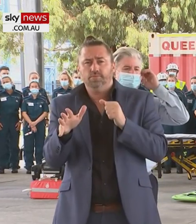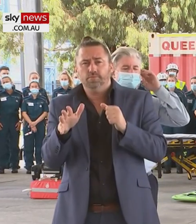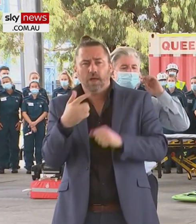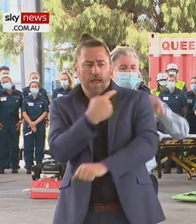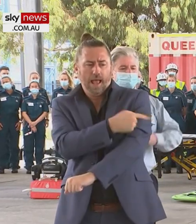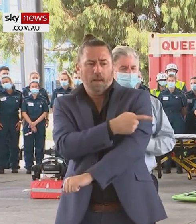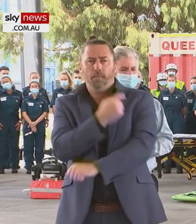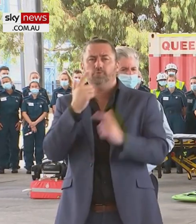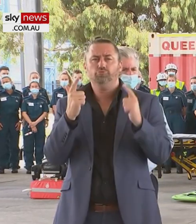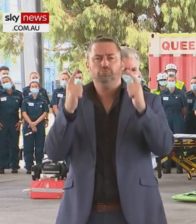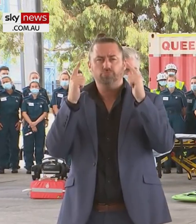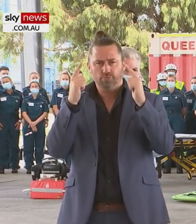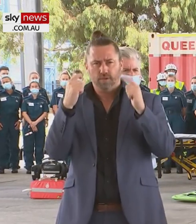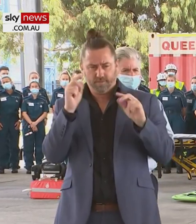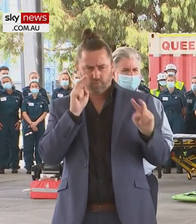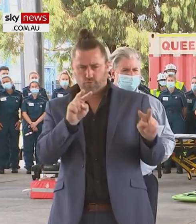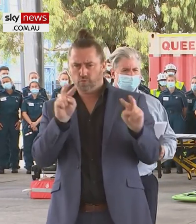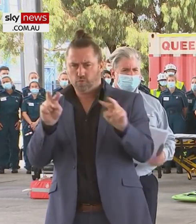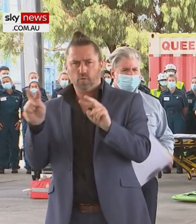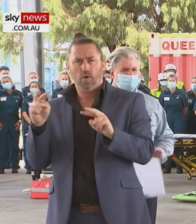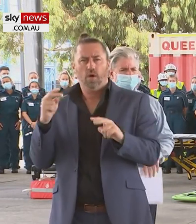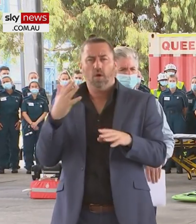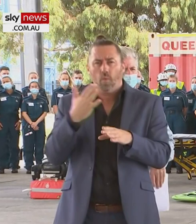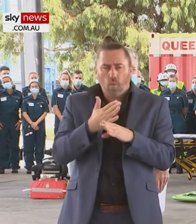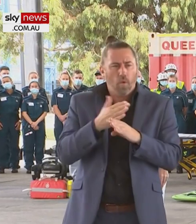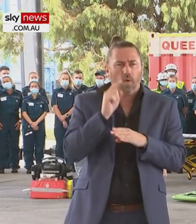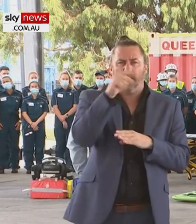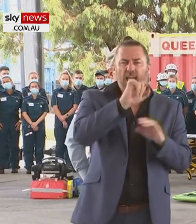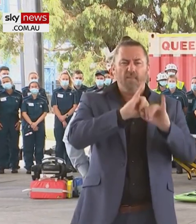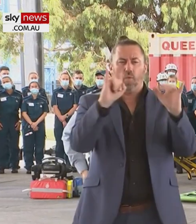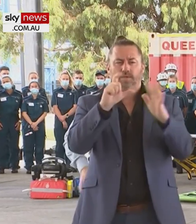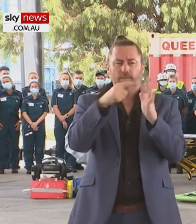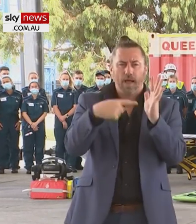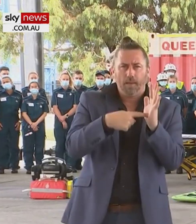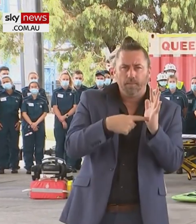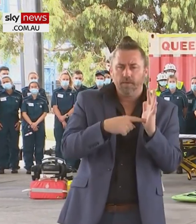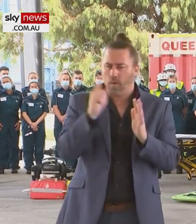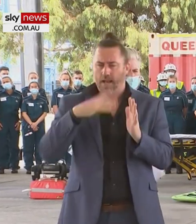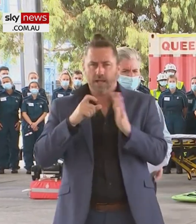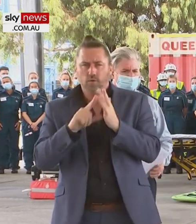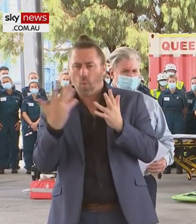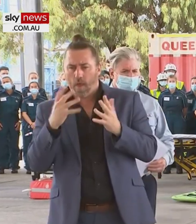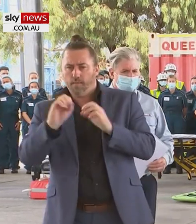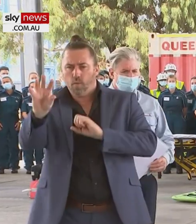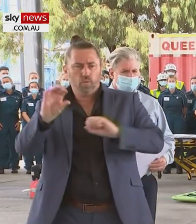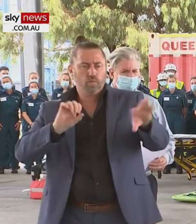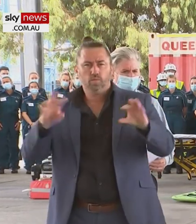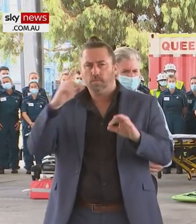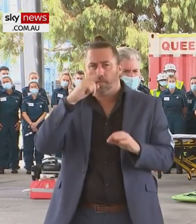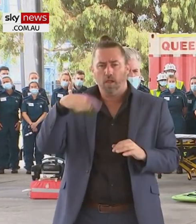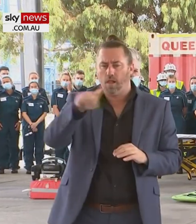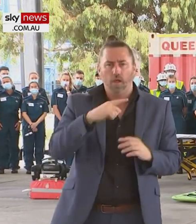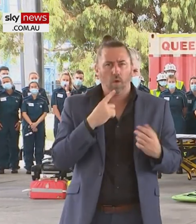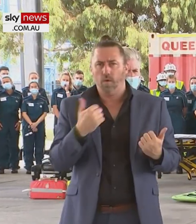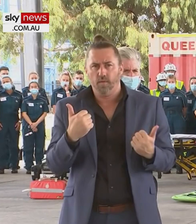supervisors who are working on the ground at our ramps, at our EDs, and also working with these new triage bays, that they've